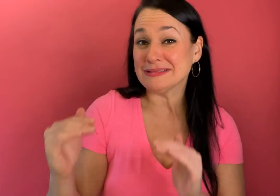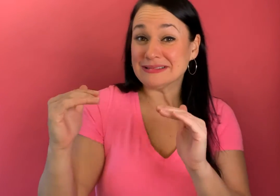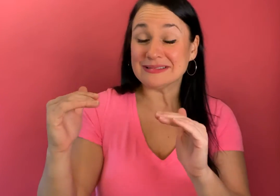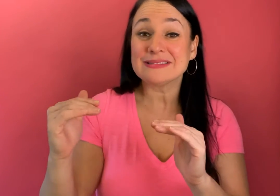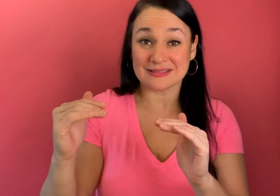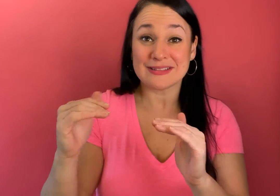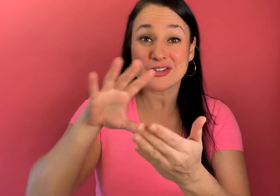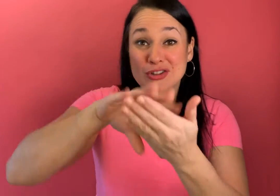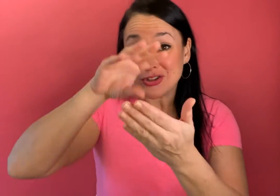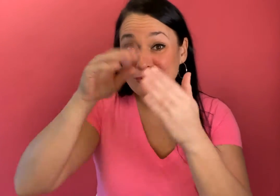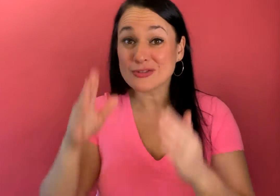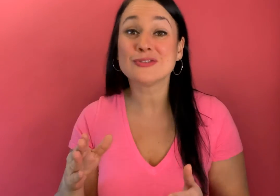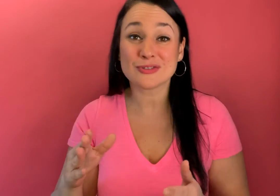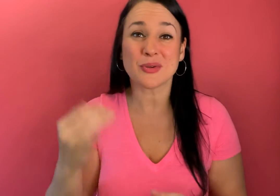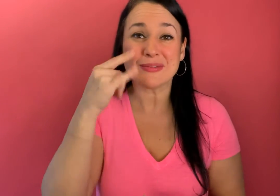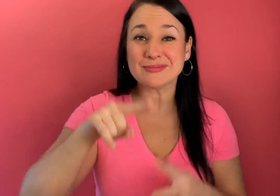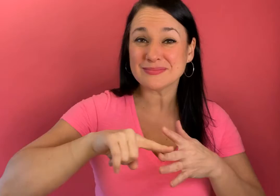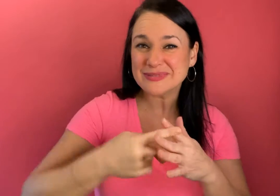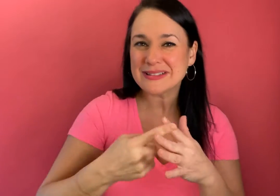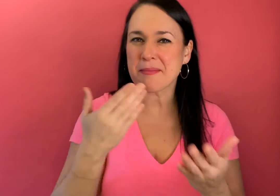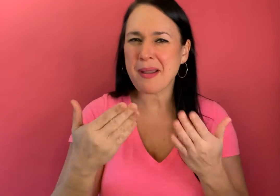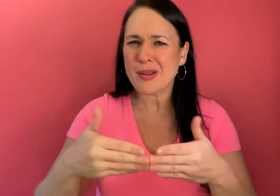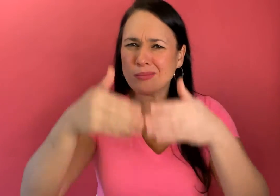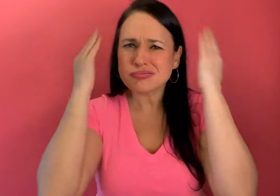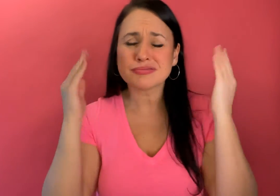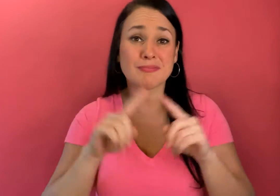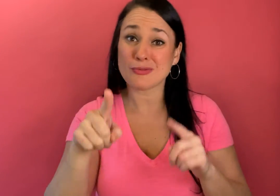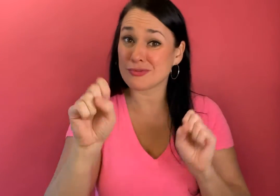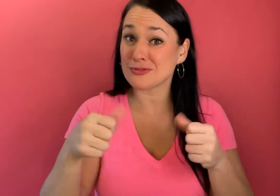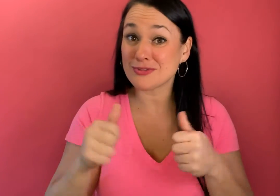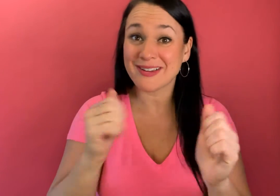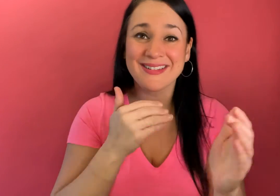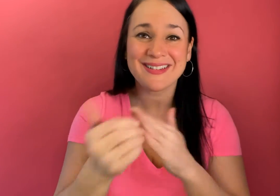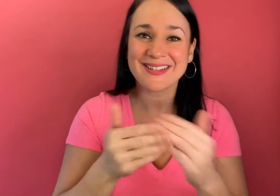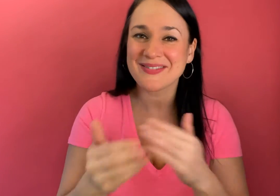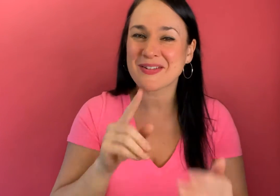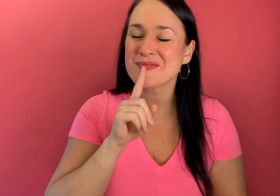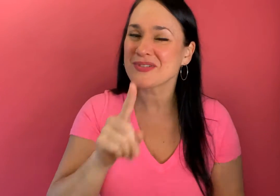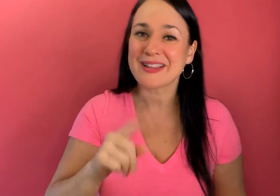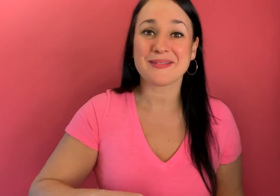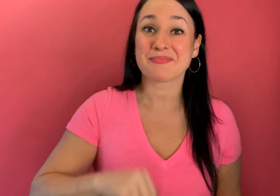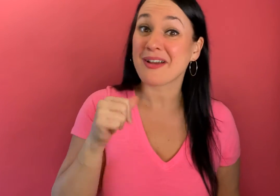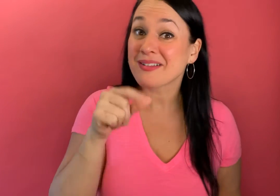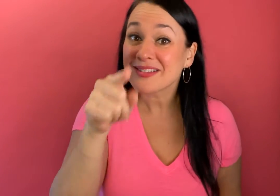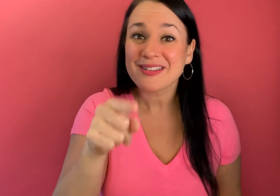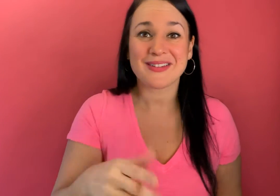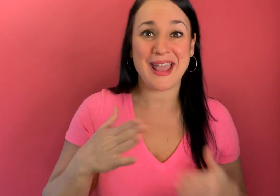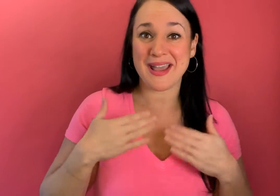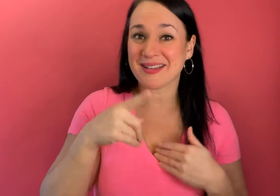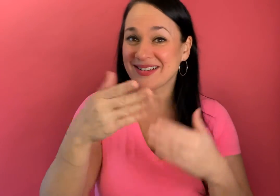this video it's it's for the advanced learner or student if you're beginning it might be overwhelming but you could try this anyway I'm truly proud